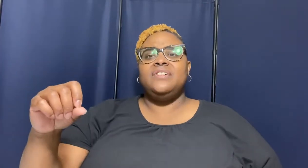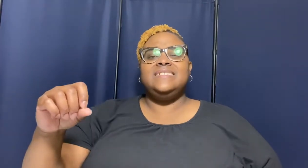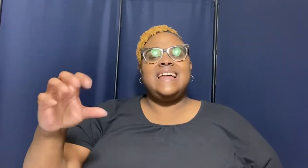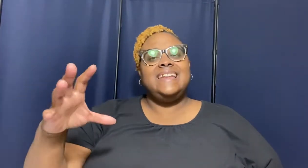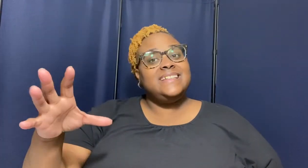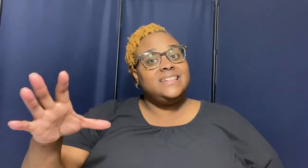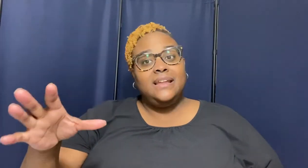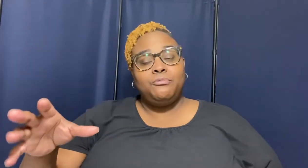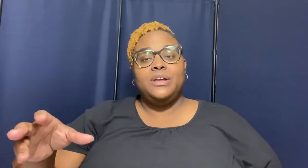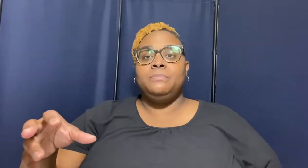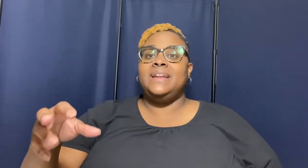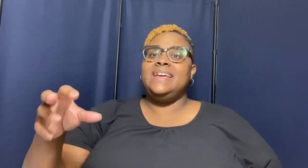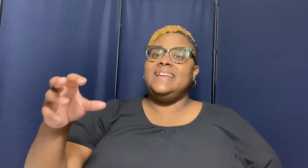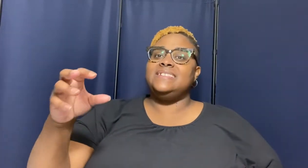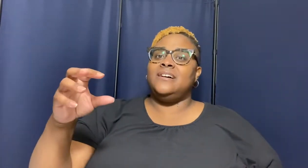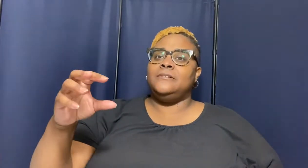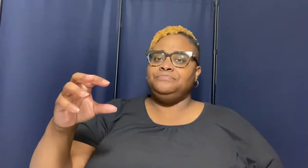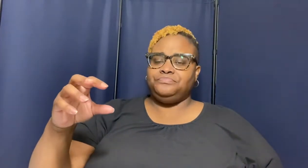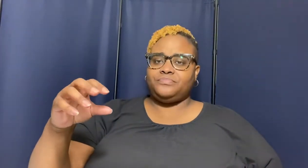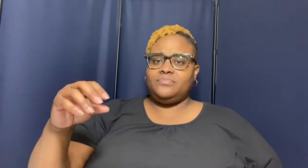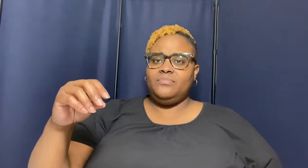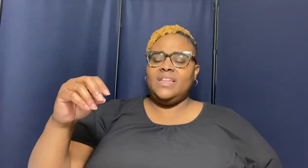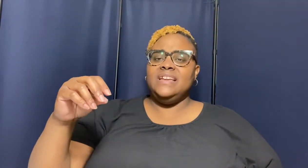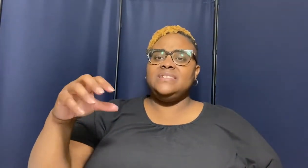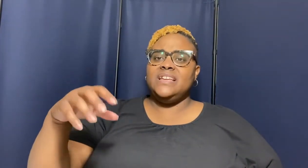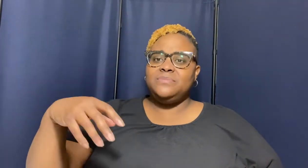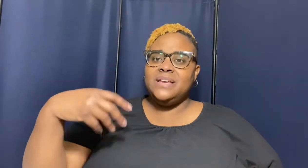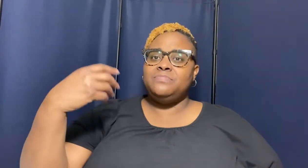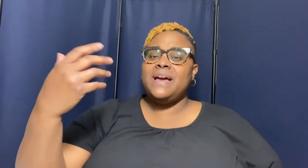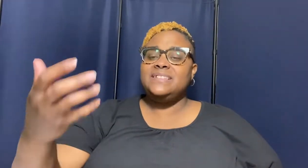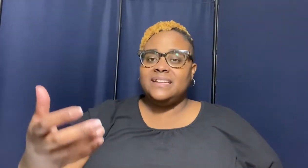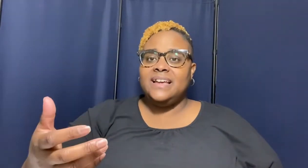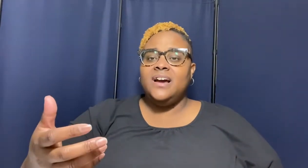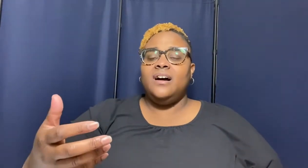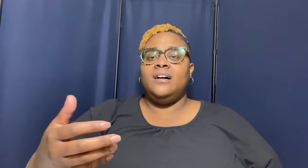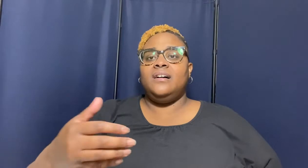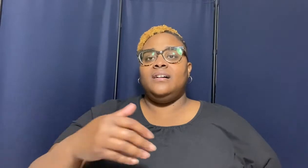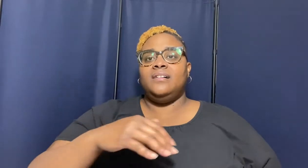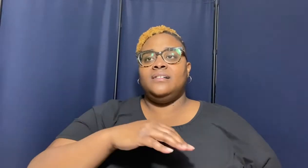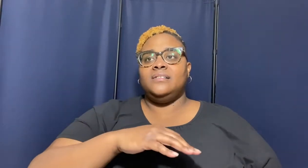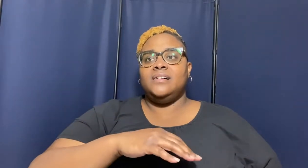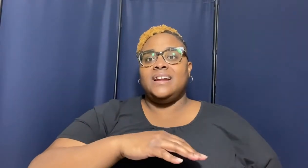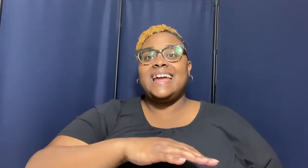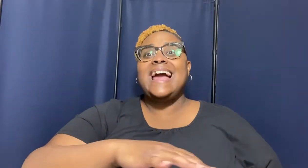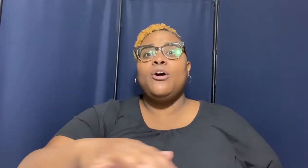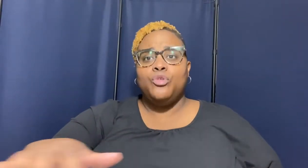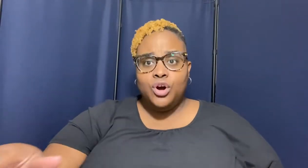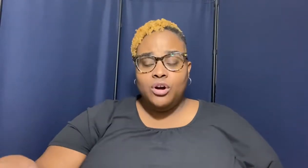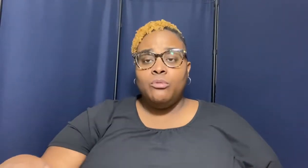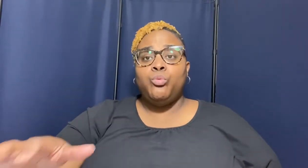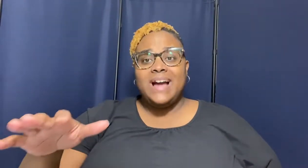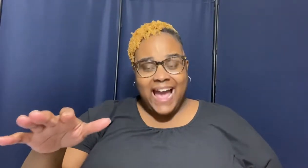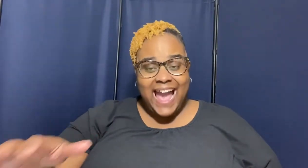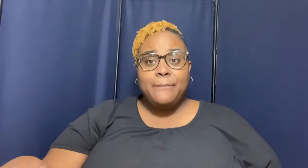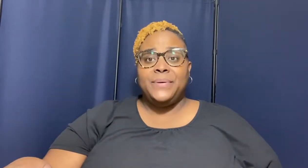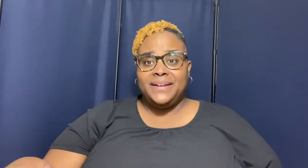it's not necessarily written but it is uh it's it's it's basically uh uh uh an account of what happened